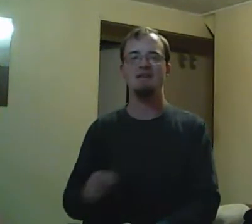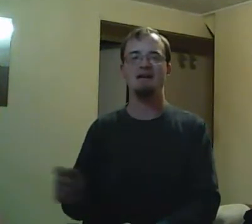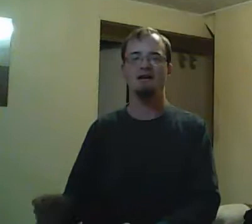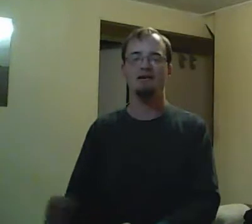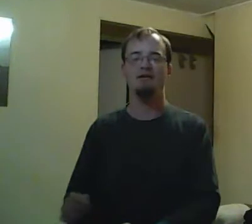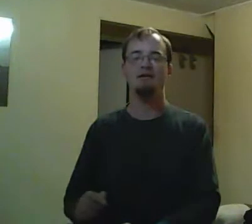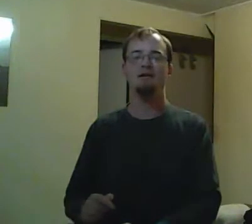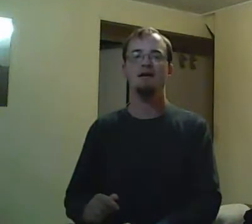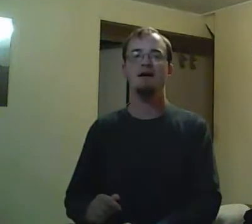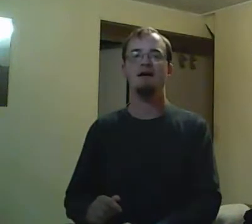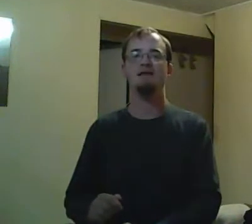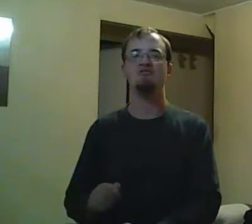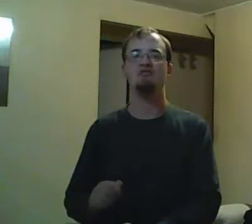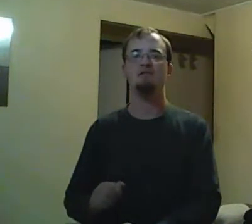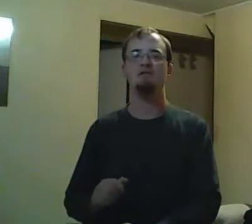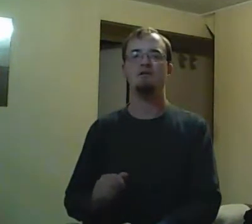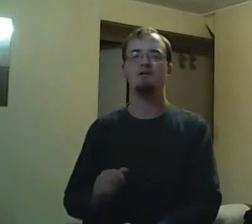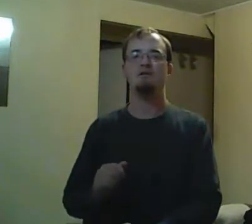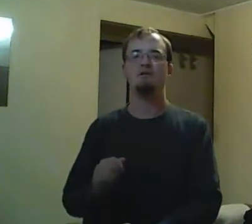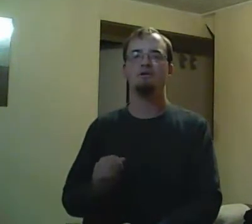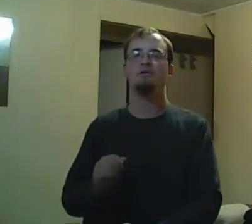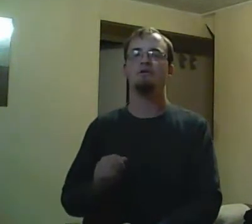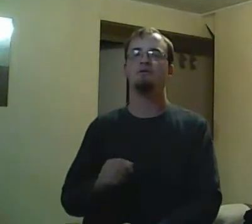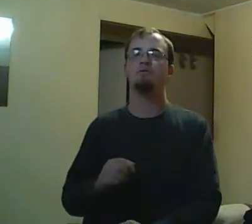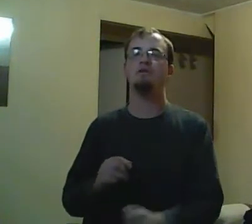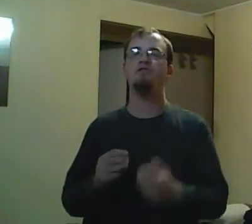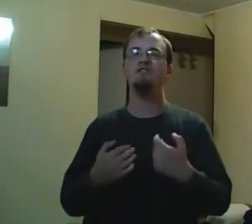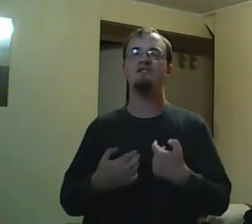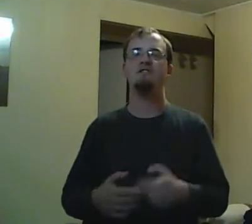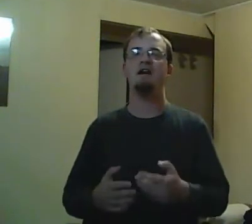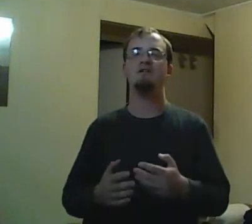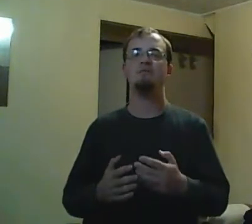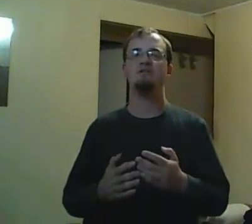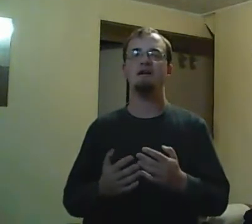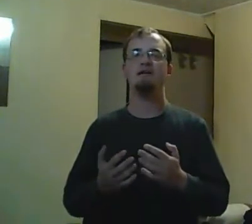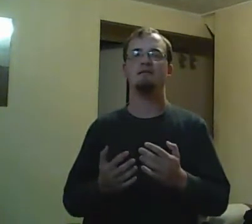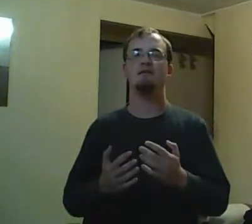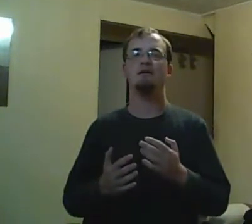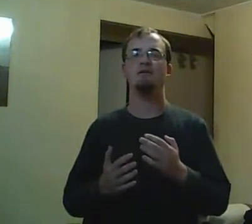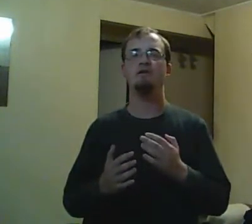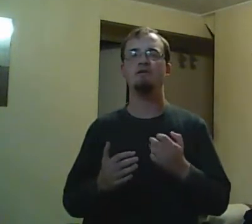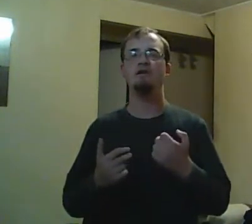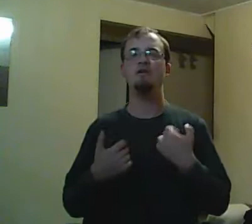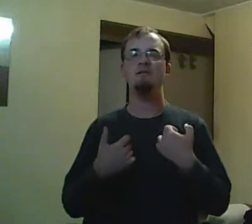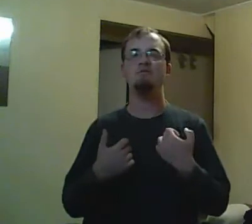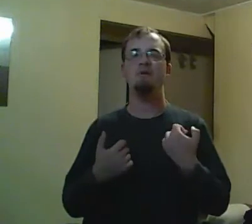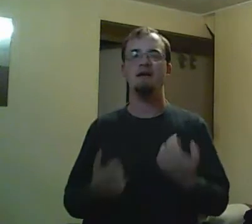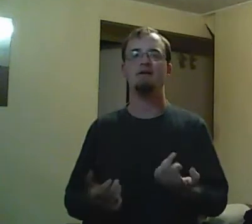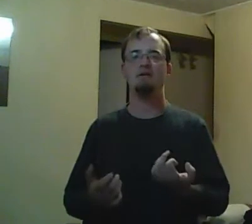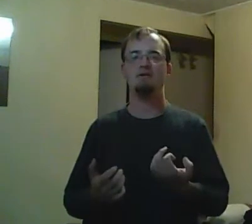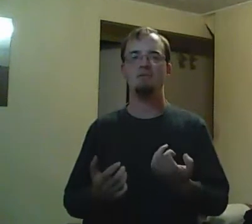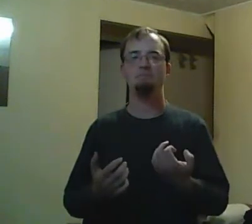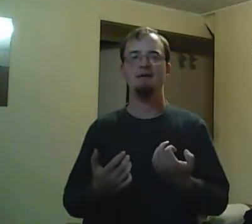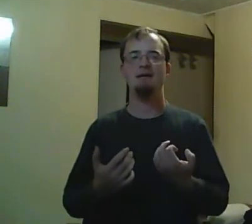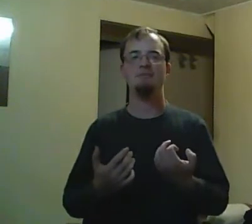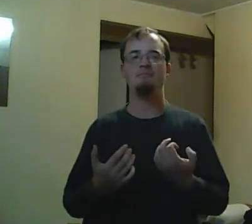was about Craig's problems with Ashley and his bipolarism coming up. But the B-plot was the main reason why.